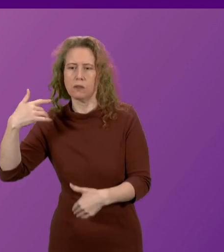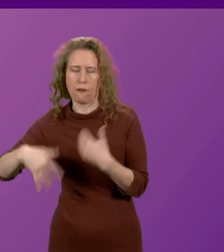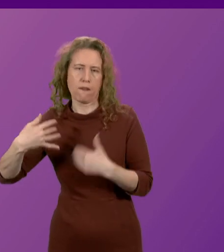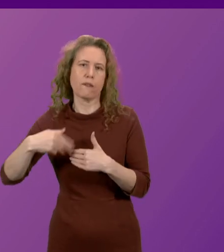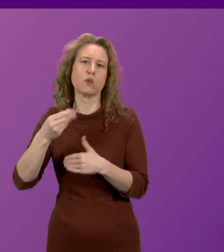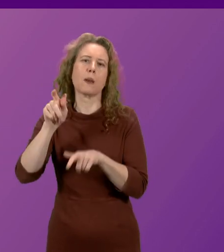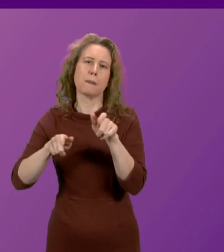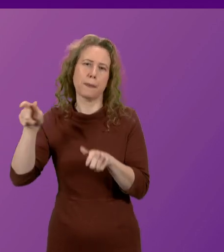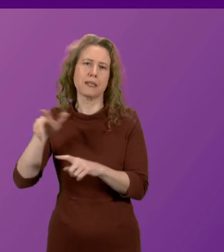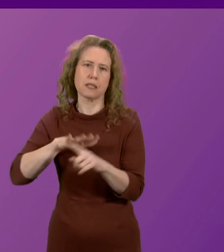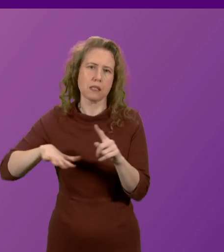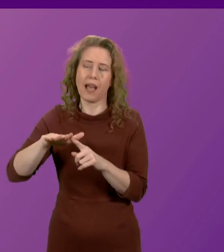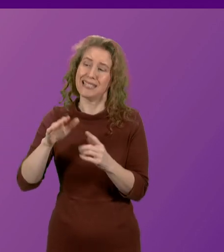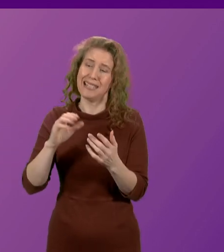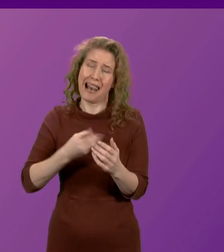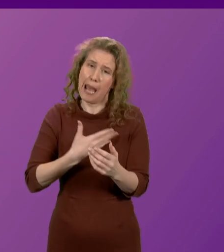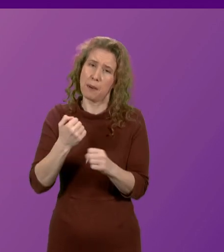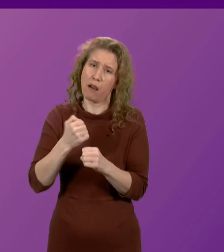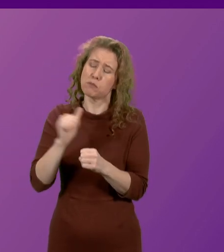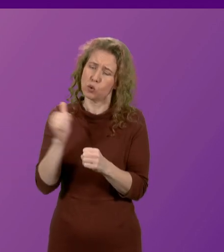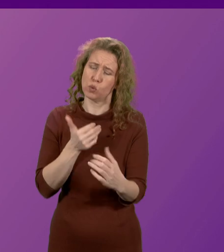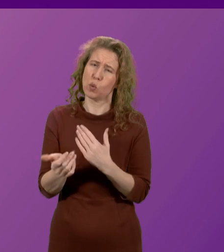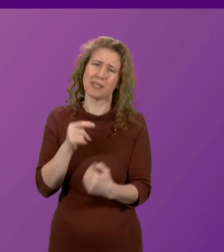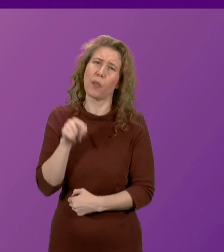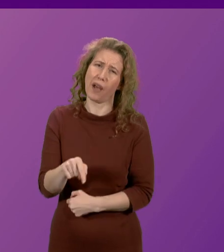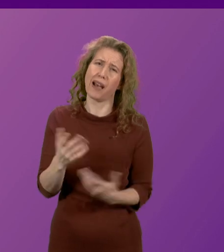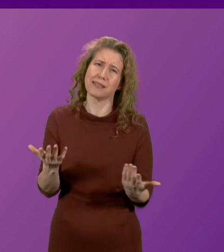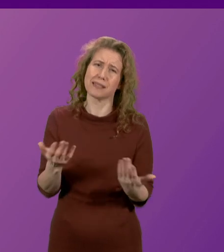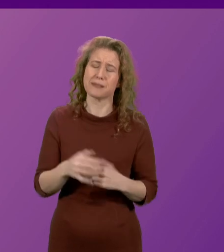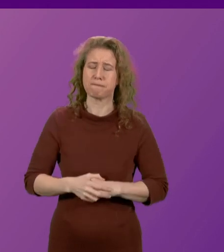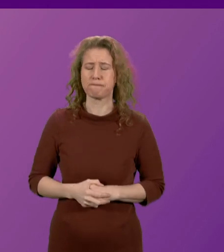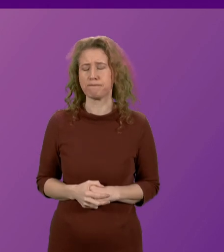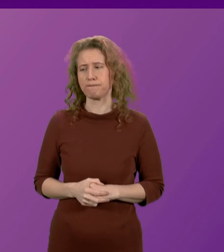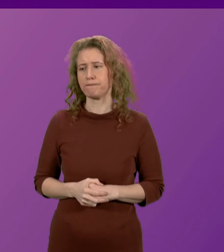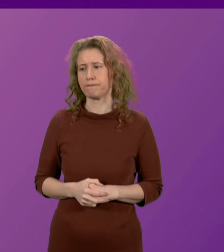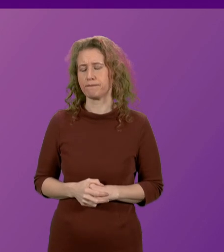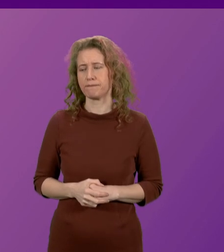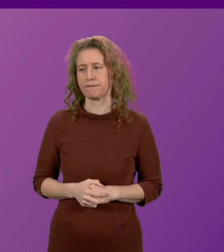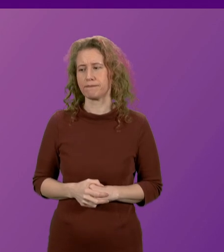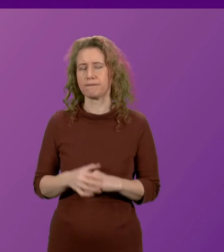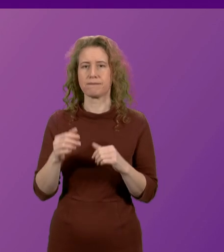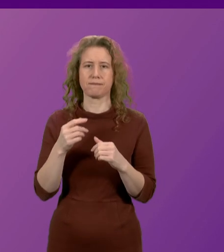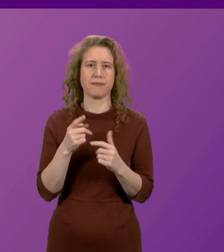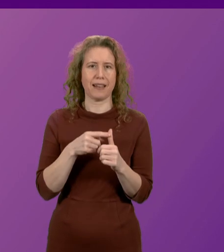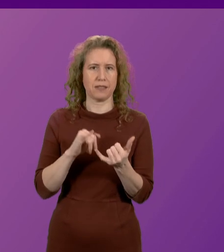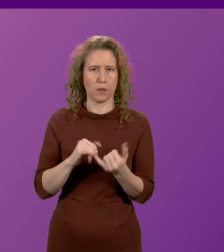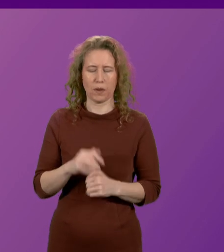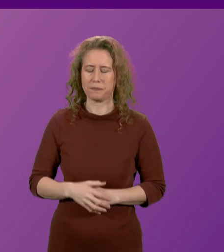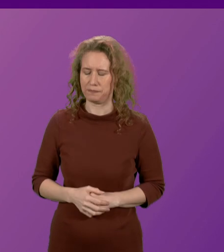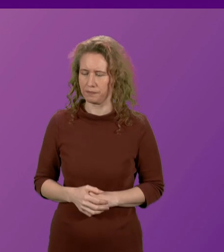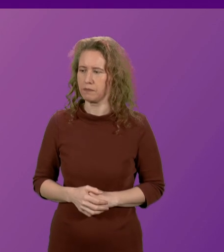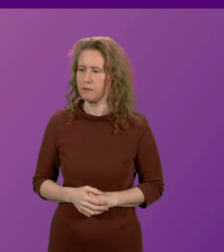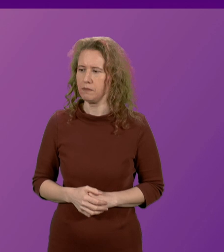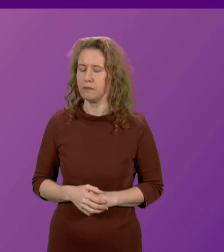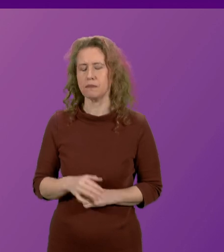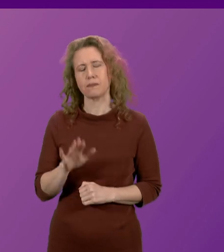and a Labour government should address that and right the wrongs that they're presiding over now. Yeah. Anna Sarwar, I've always